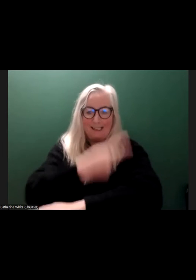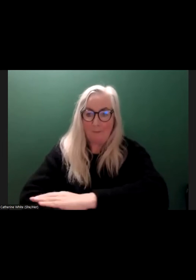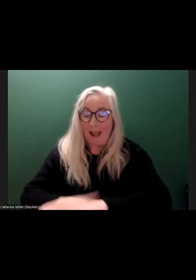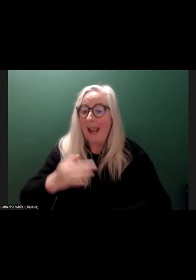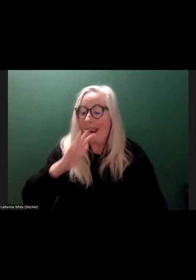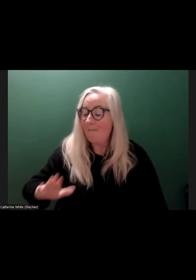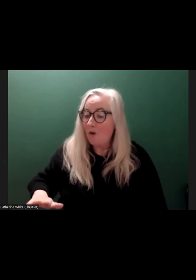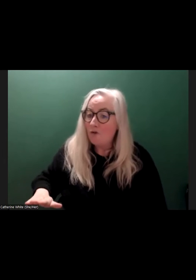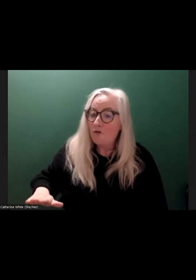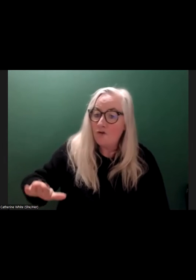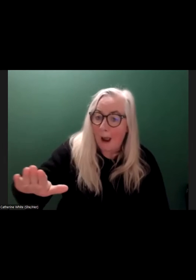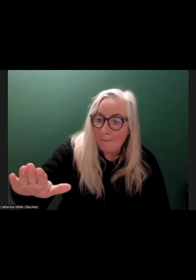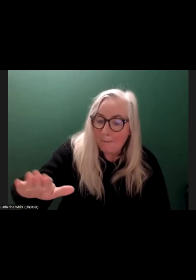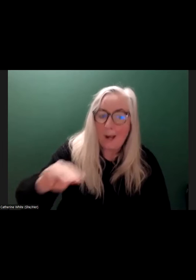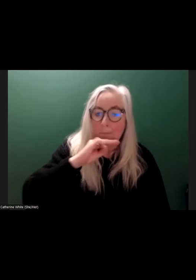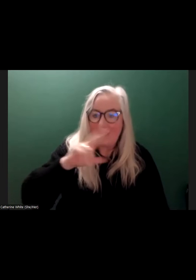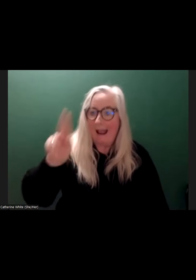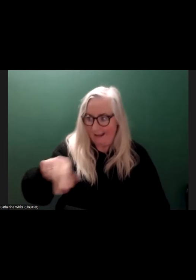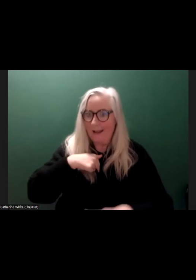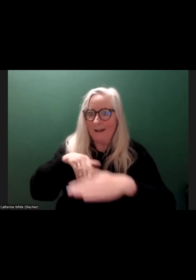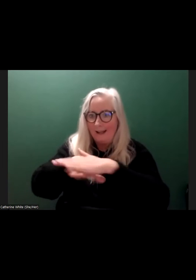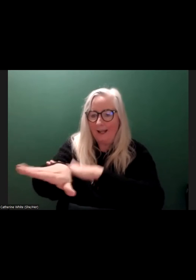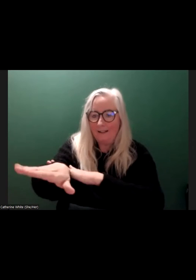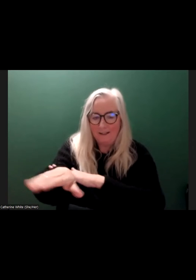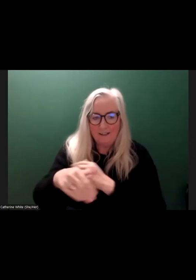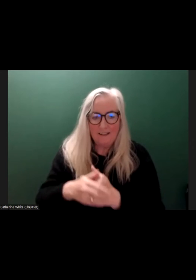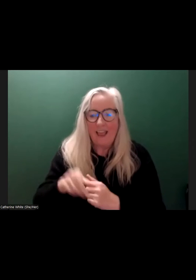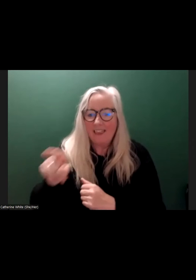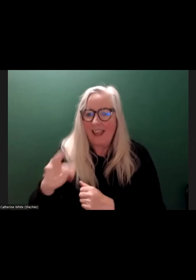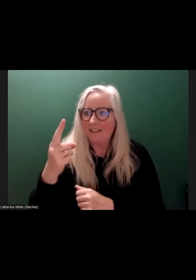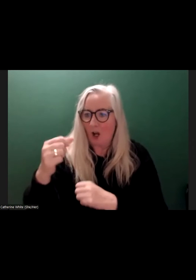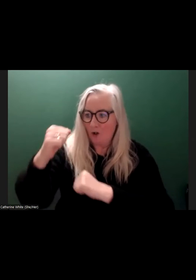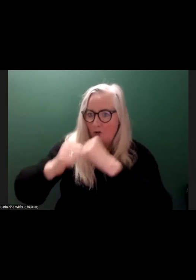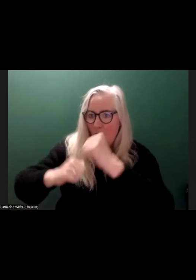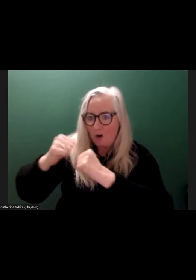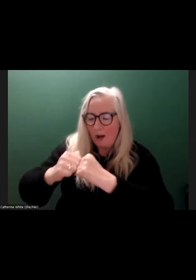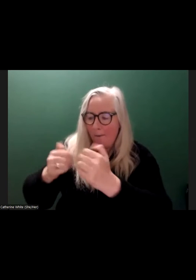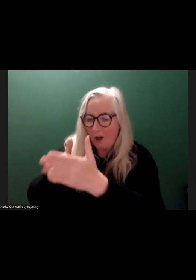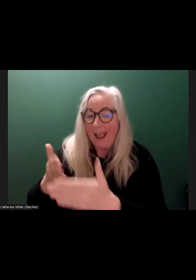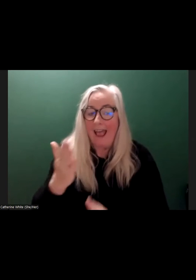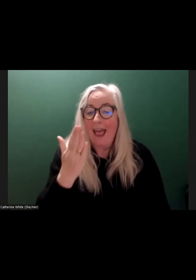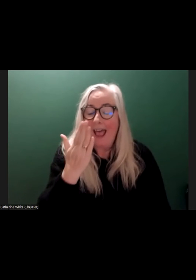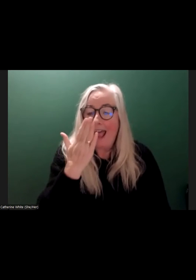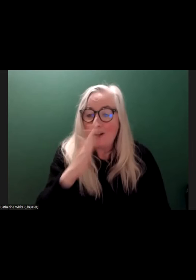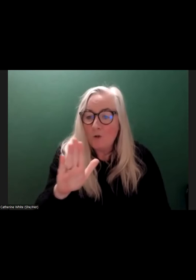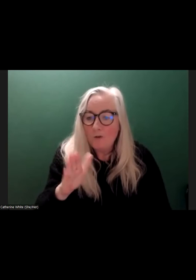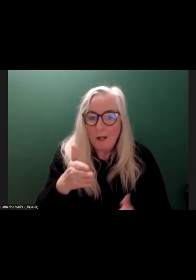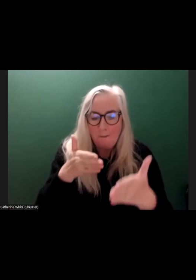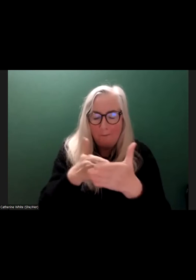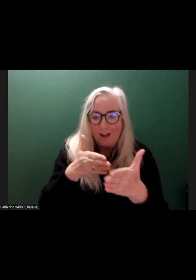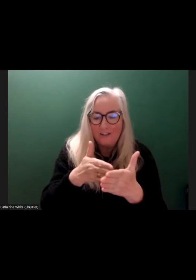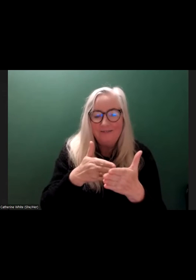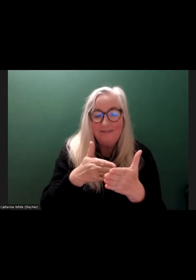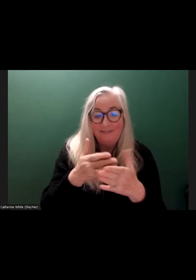ramp into the post office, then I can go straight in. There is one, there's a structural barrier. An attitudinal barrier, which never happens.